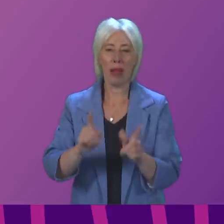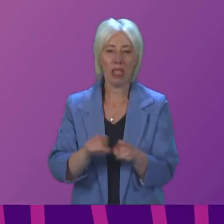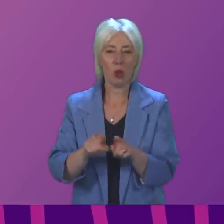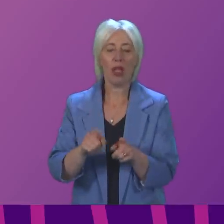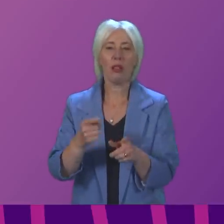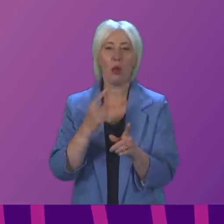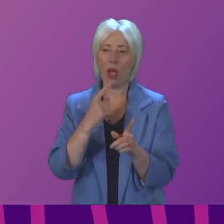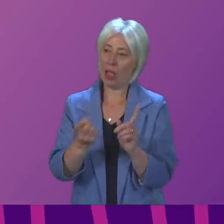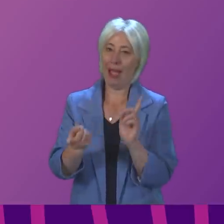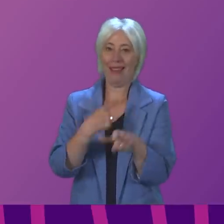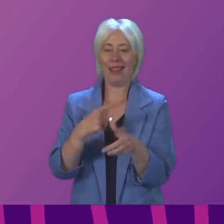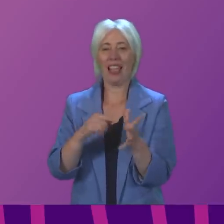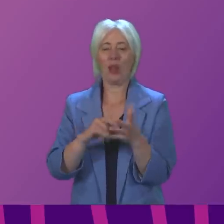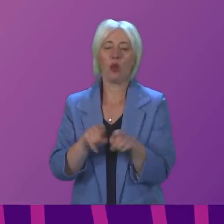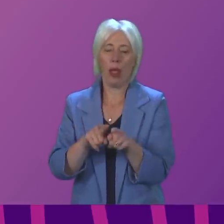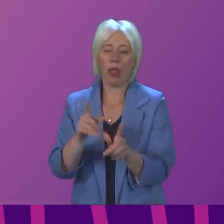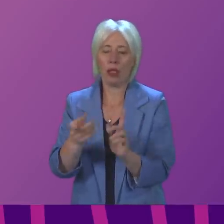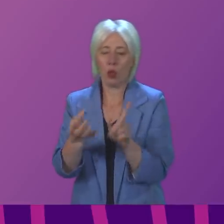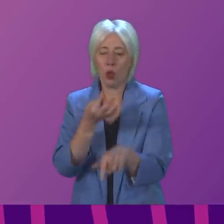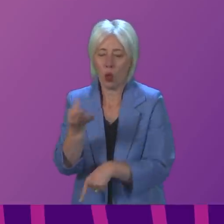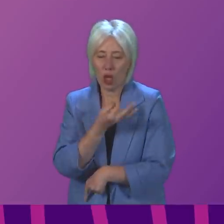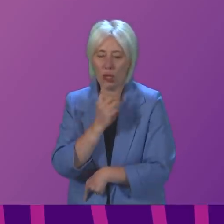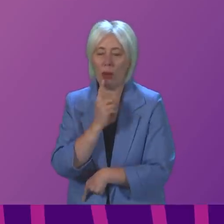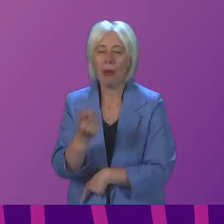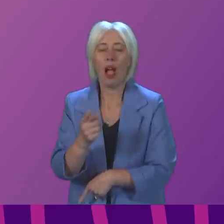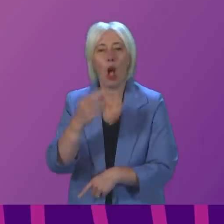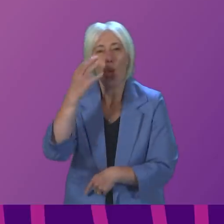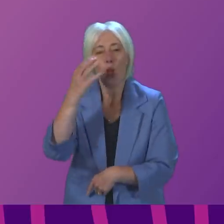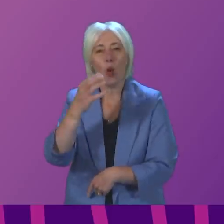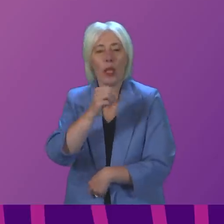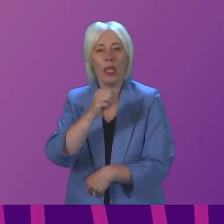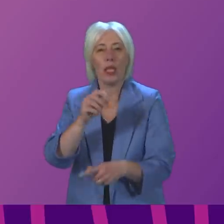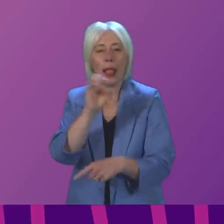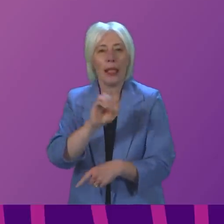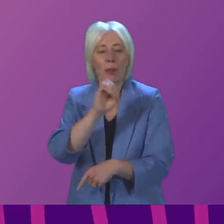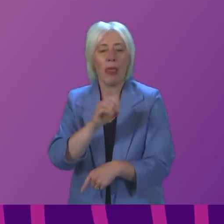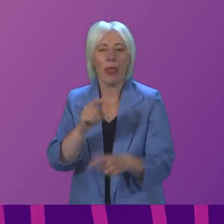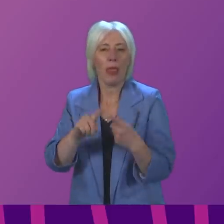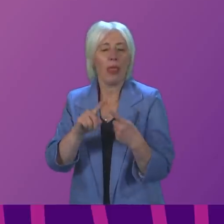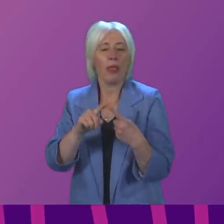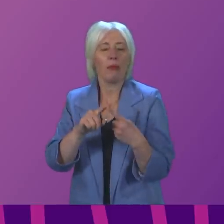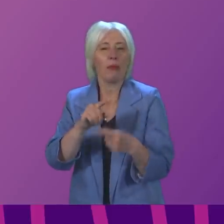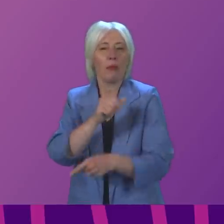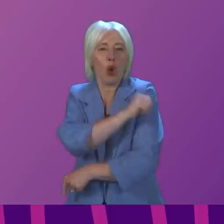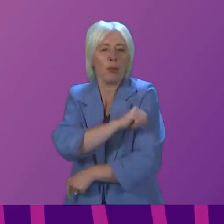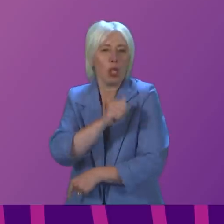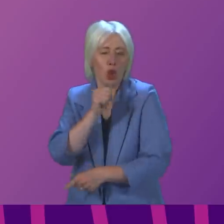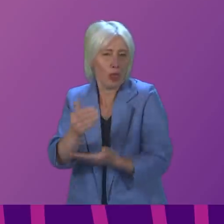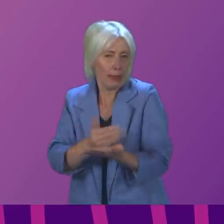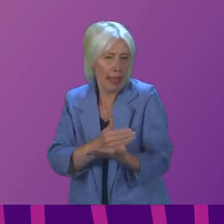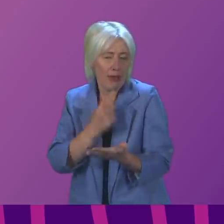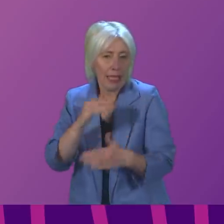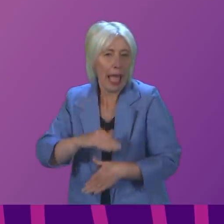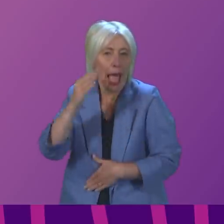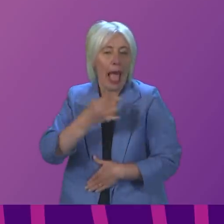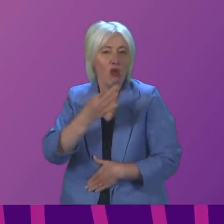that Anna Sarwar has asked. Firstly, the suggestion that the Queen Elizabeth University Hospital is somehow unsafe and that there's a higher risk of infection there